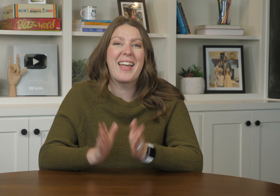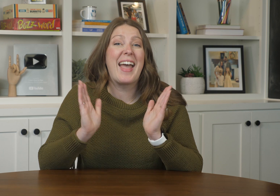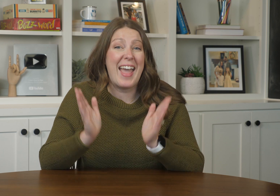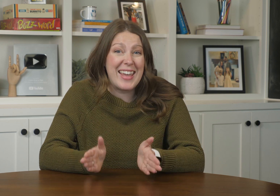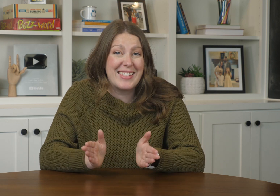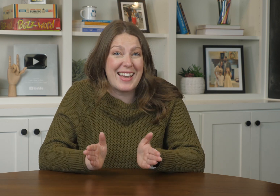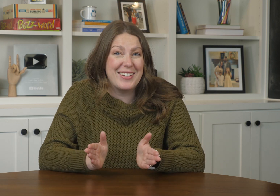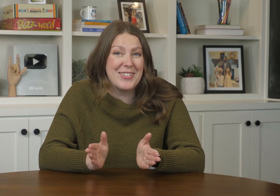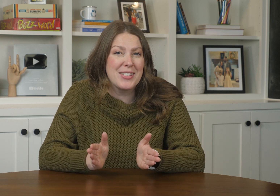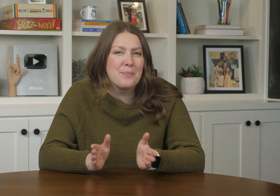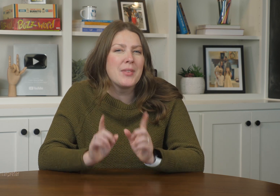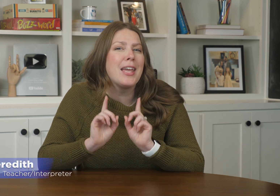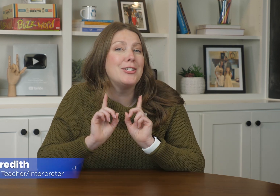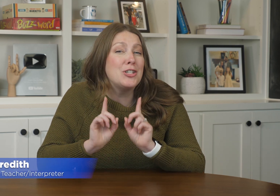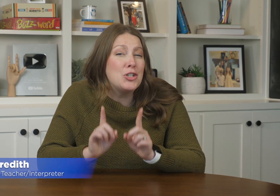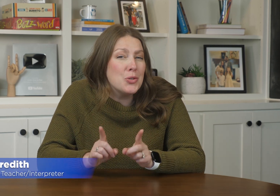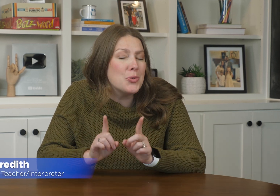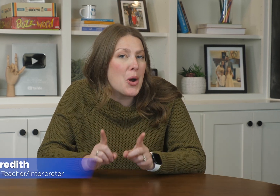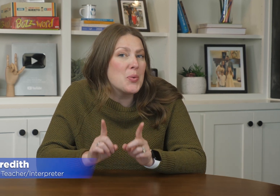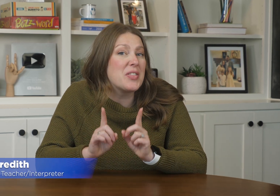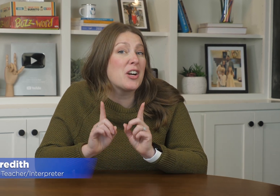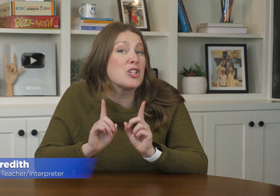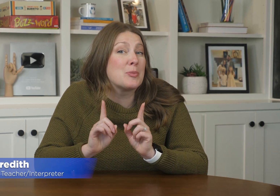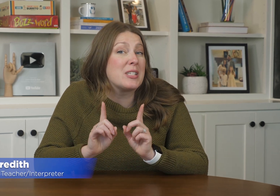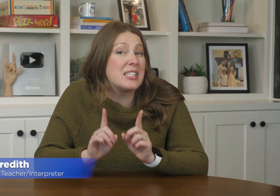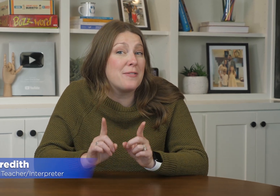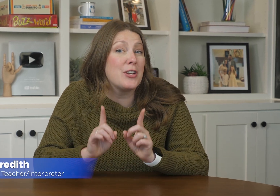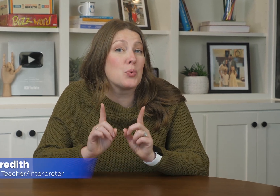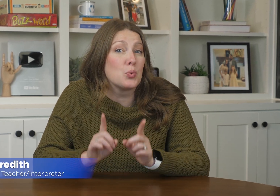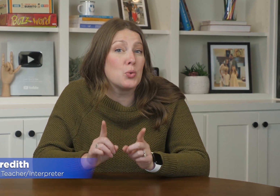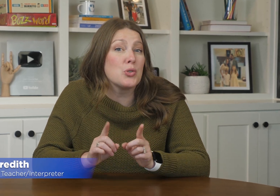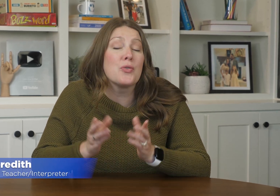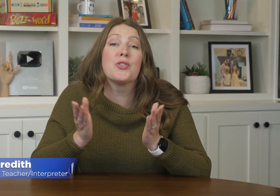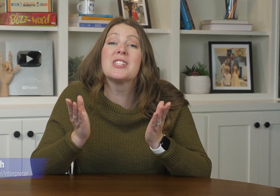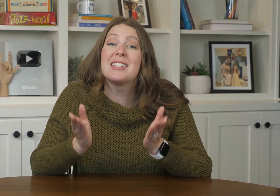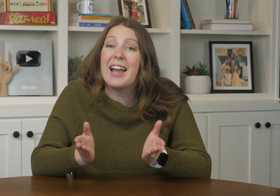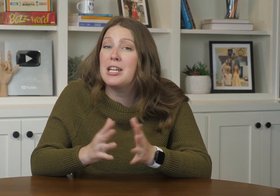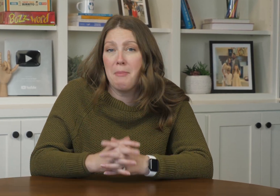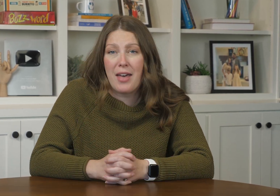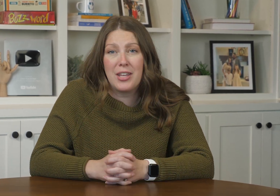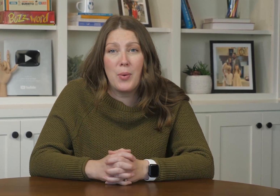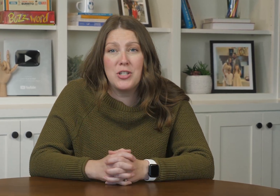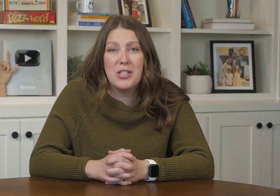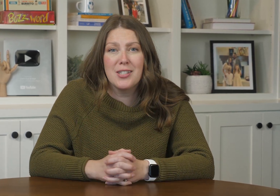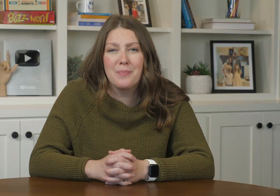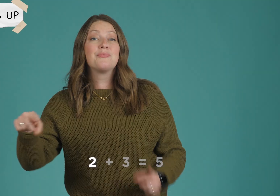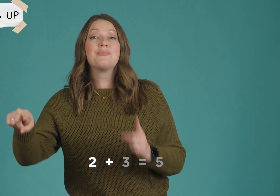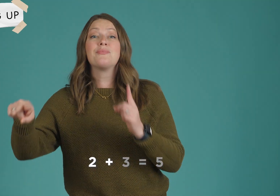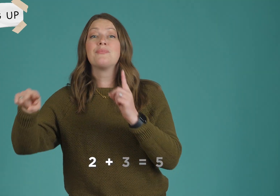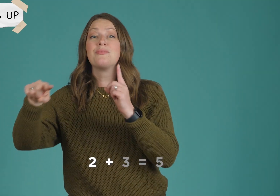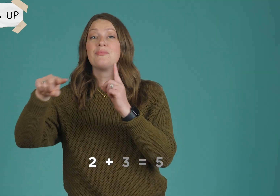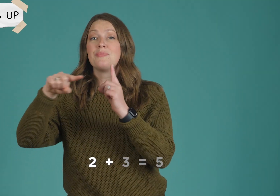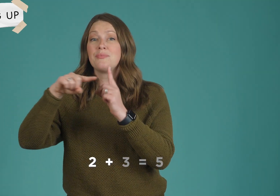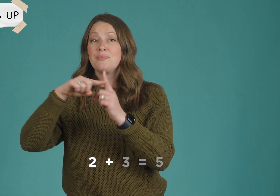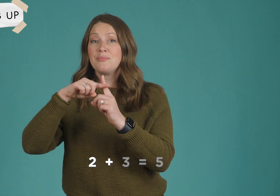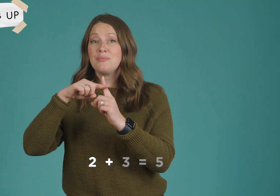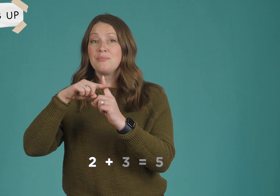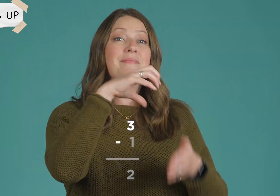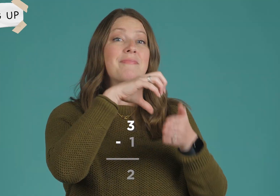Hey signers! Did you know that there are specific rules for signing math equations? Stay to the end of this video and